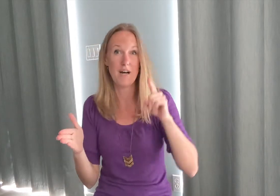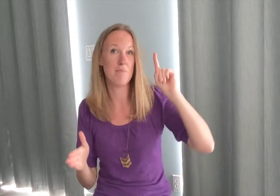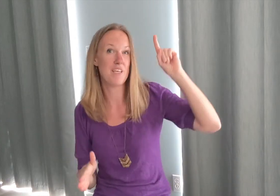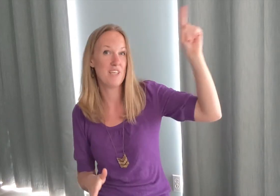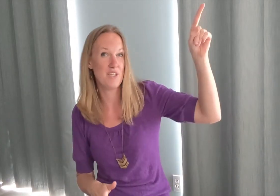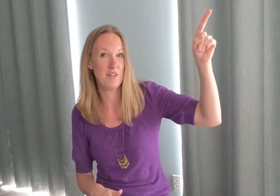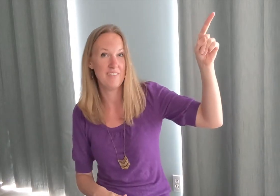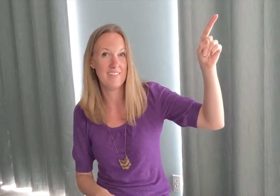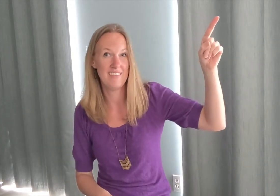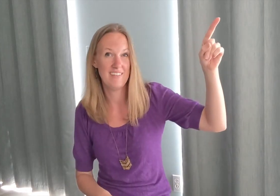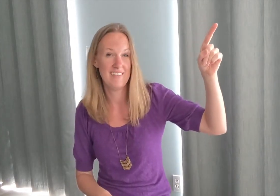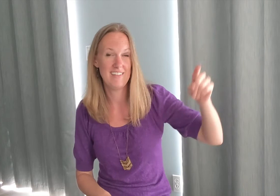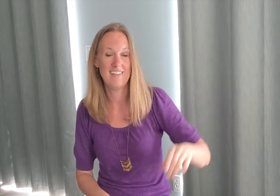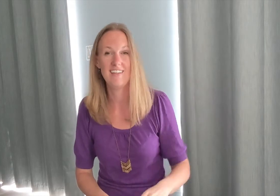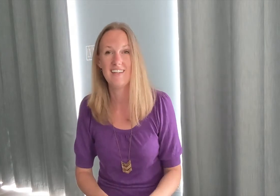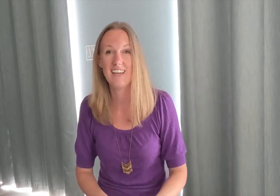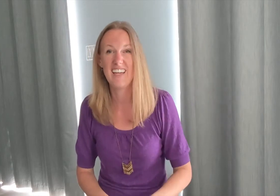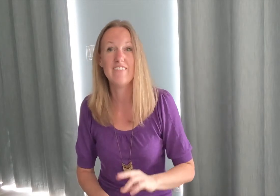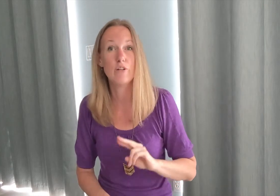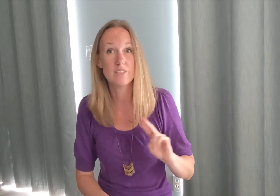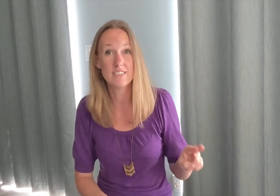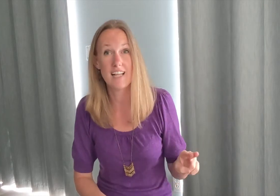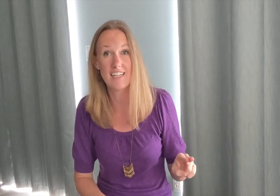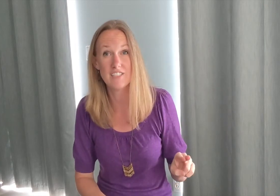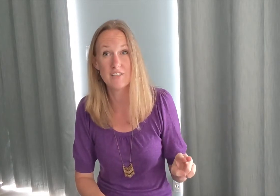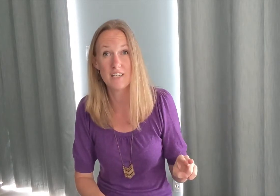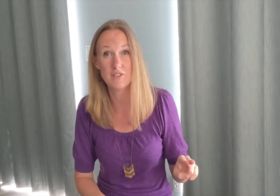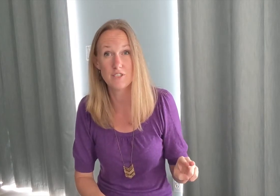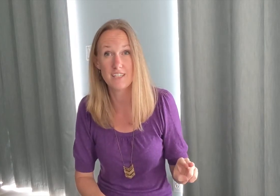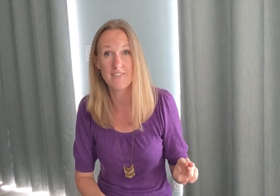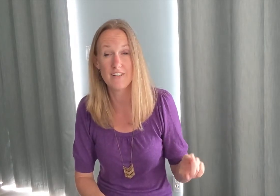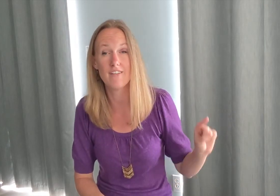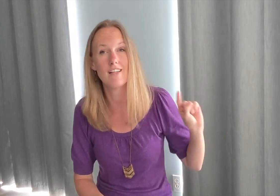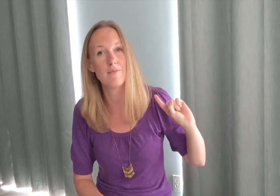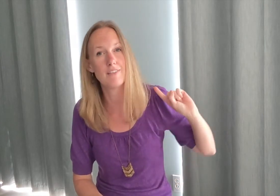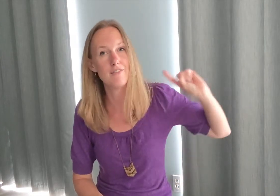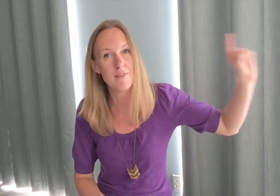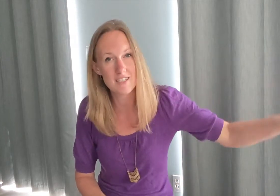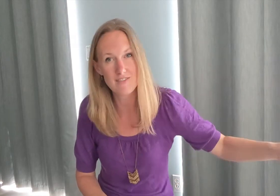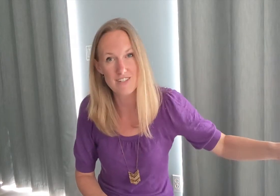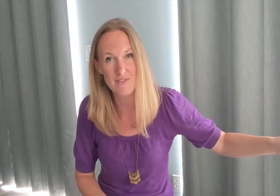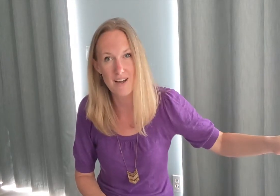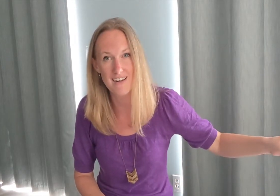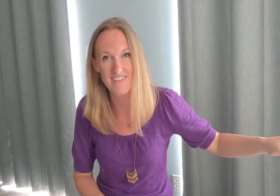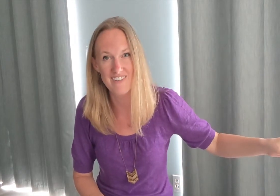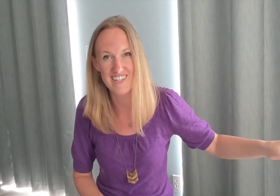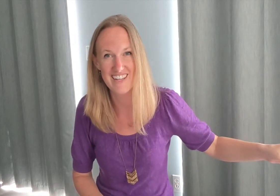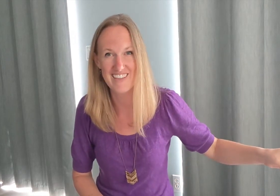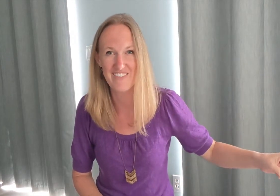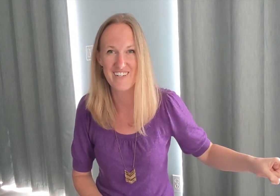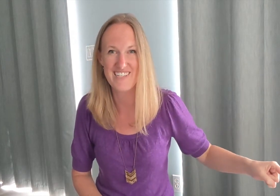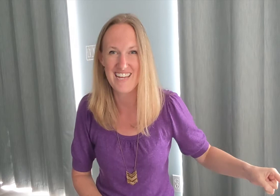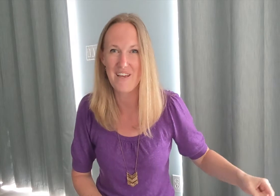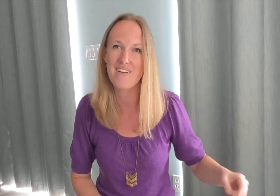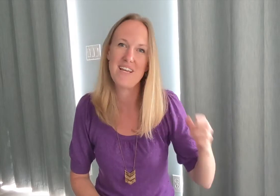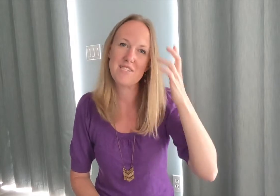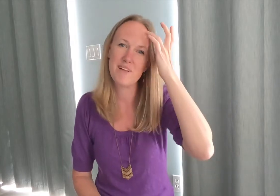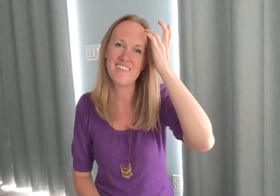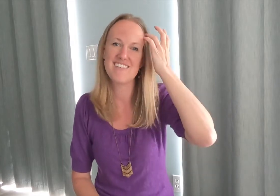you okay if those last two lines were tricky for you that's because you missed verse one on first on the first day when I explain those